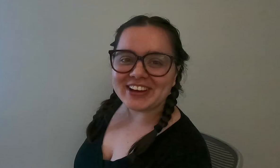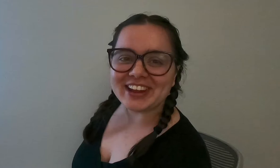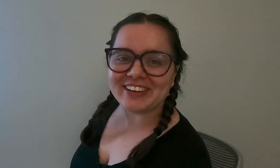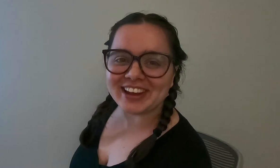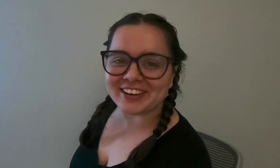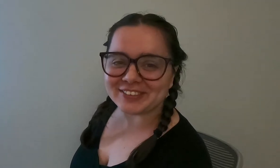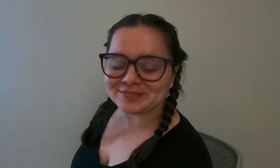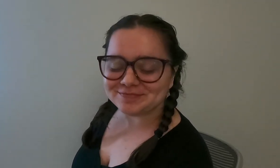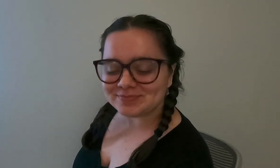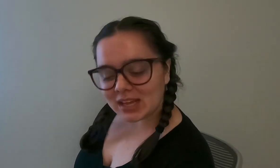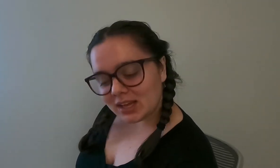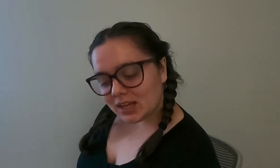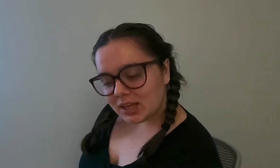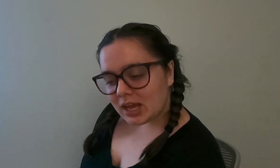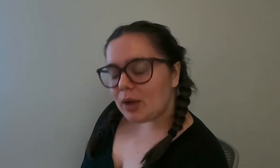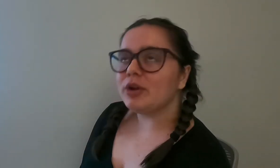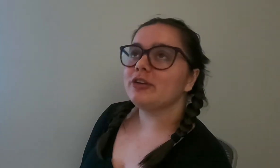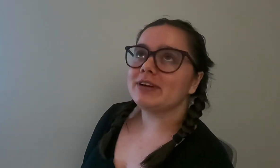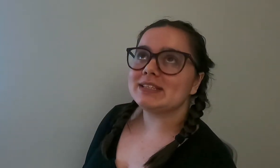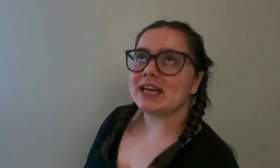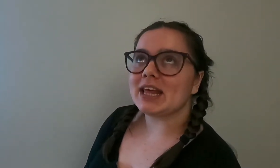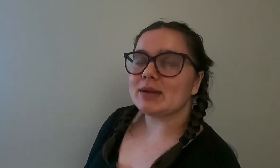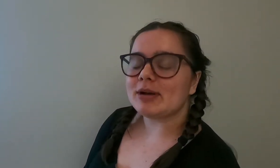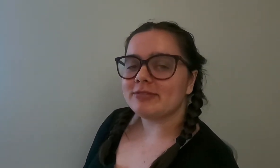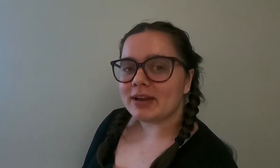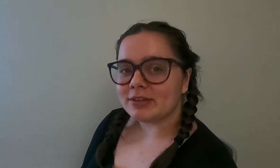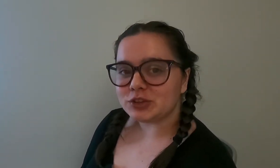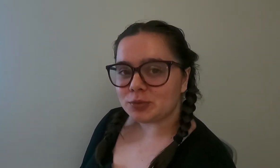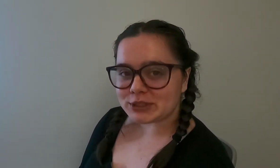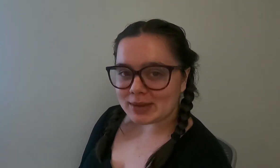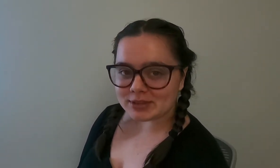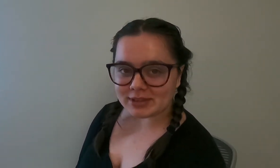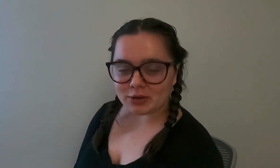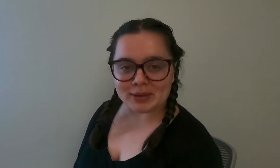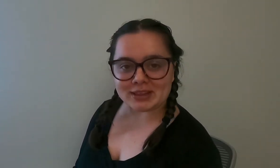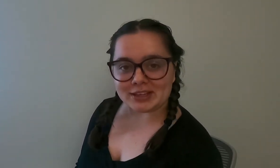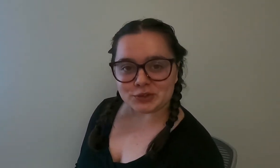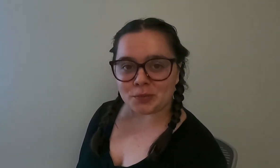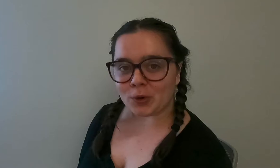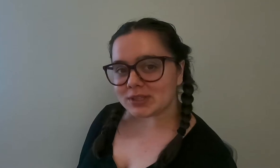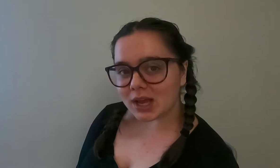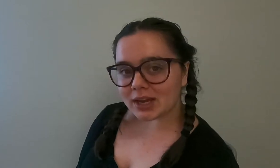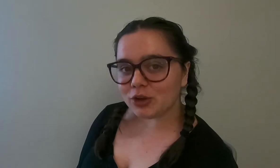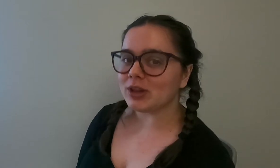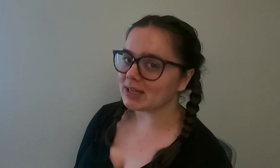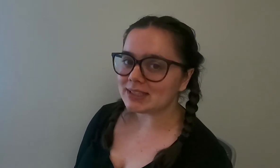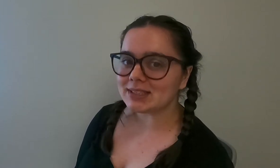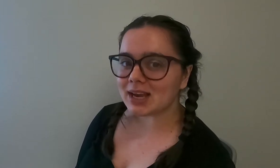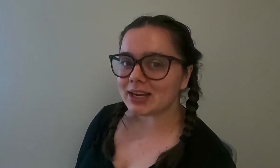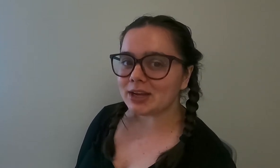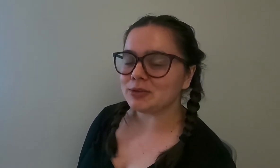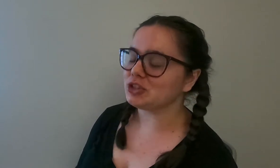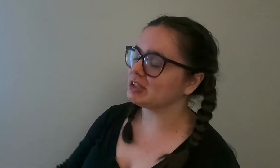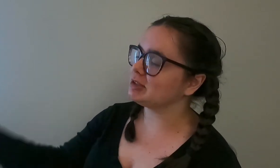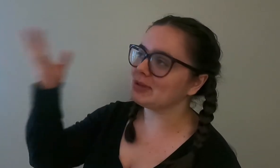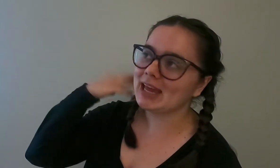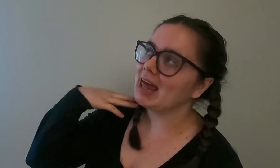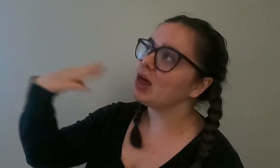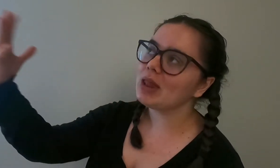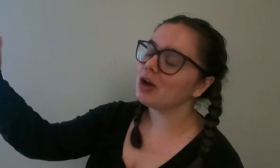hello hello i wonder if i say that about 500 more times if that would make the intro more exciting or less exciting would just be like hello hello